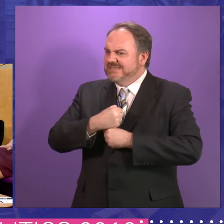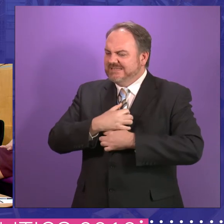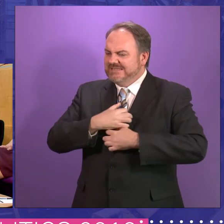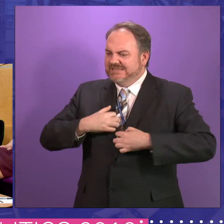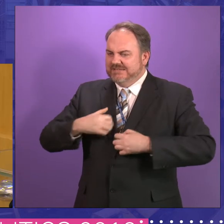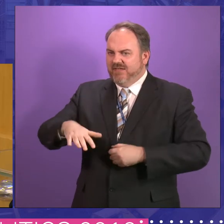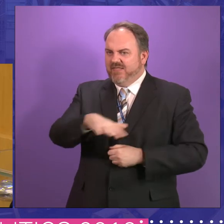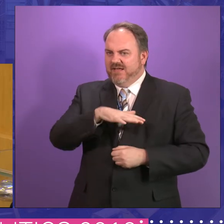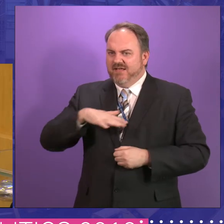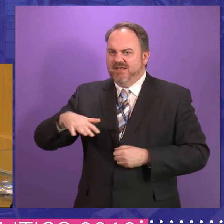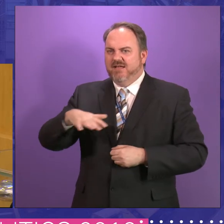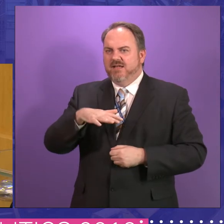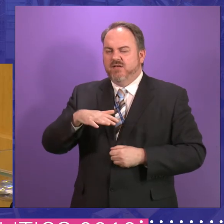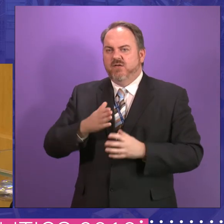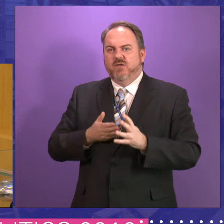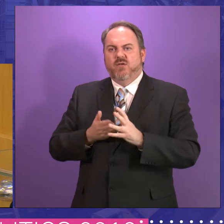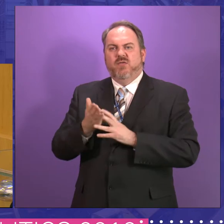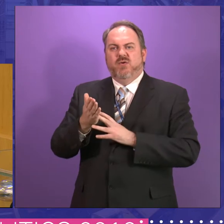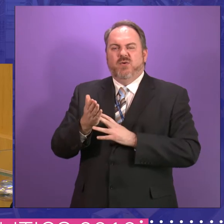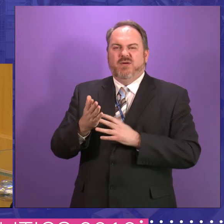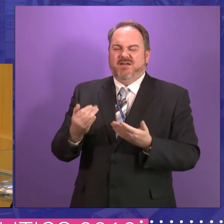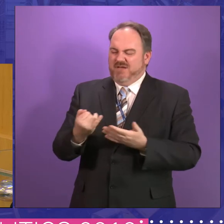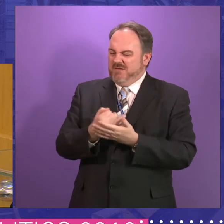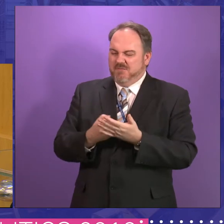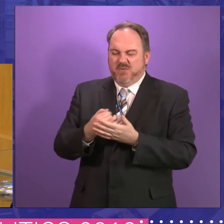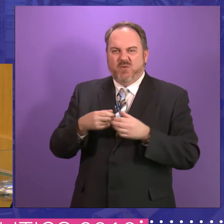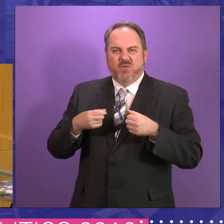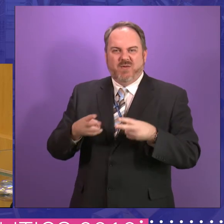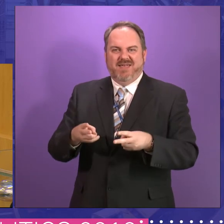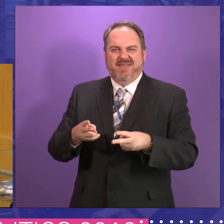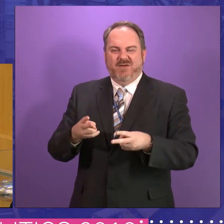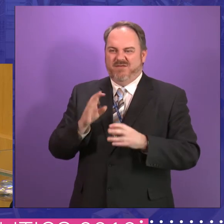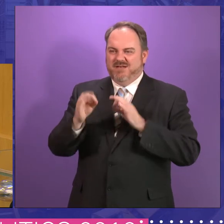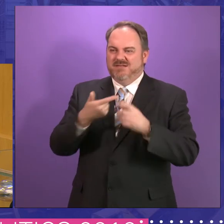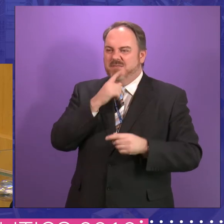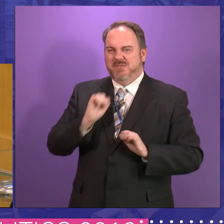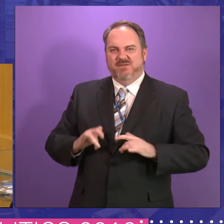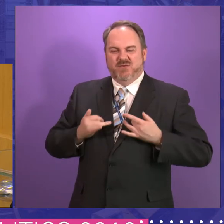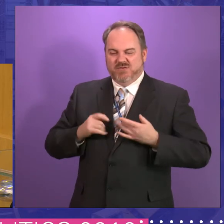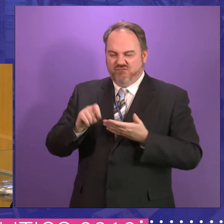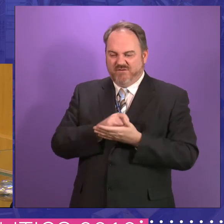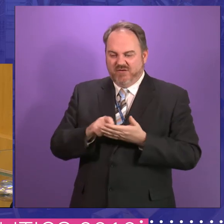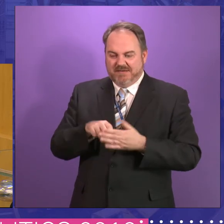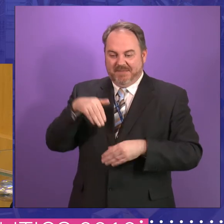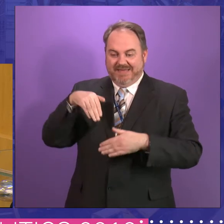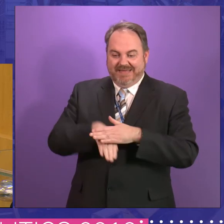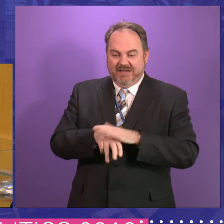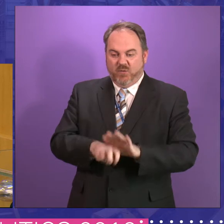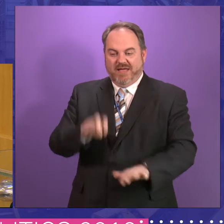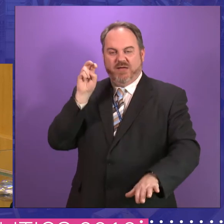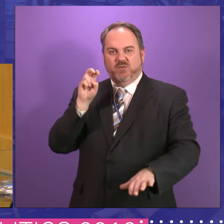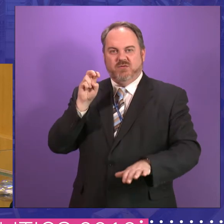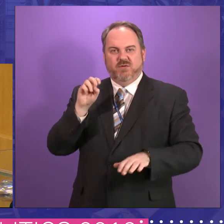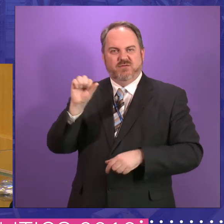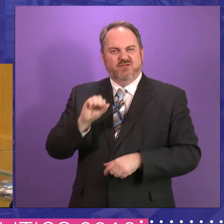And those have been caused by the use of a very blunt instrument, the referendum. And I think we need to take a look at how we go about